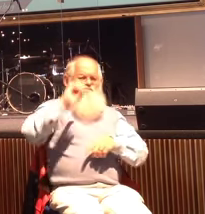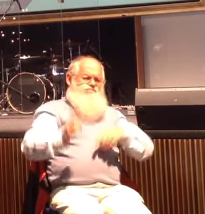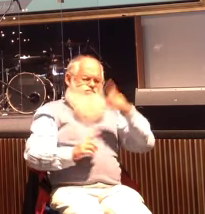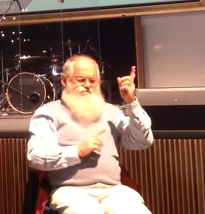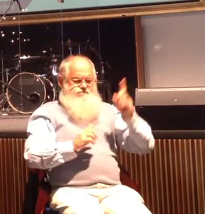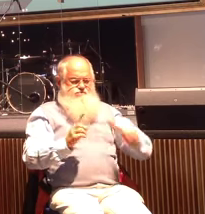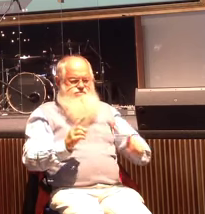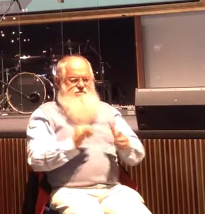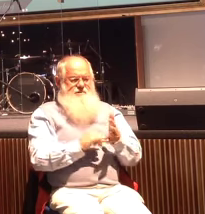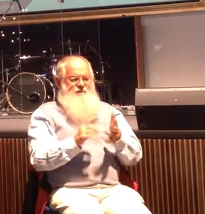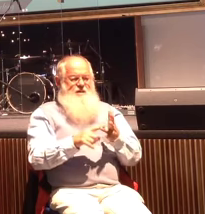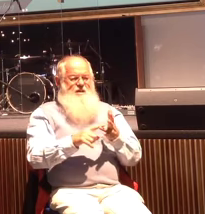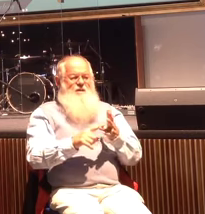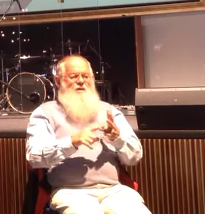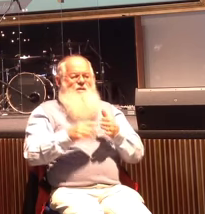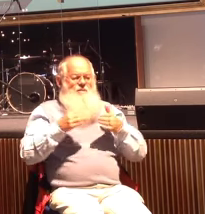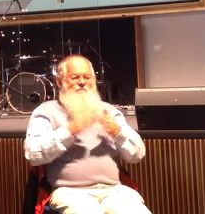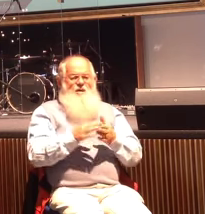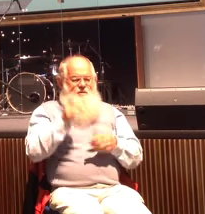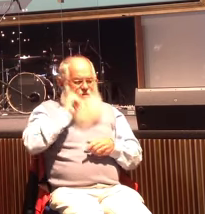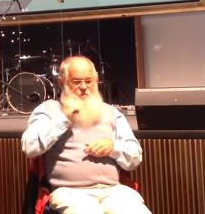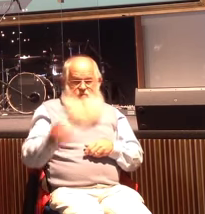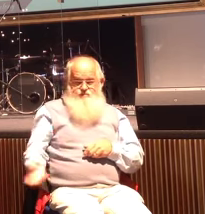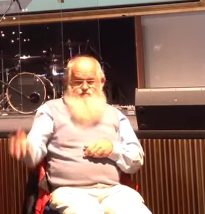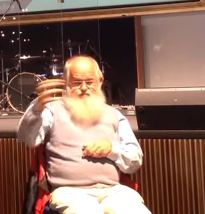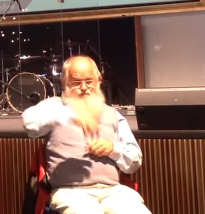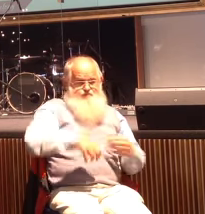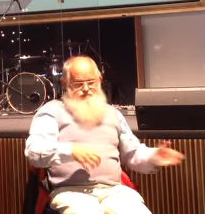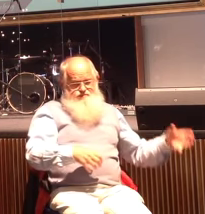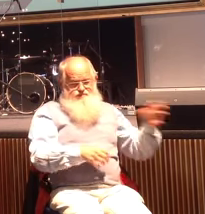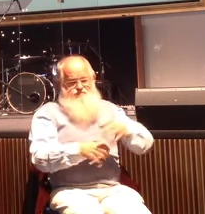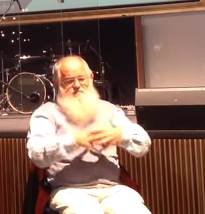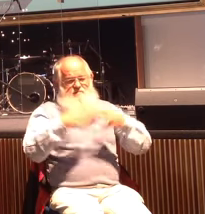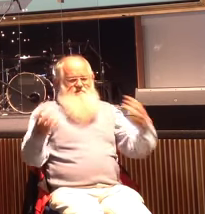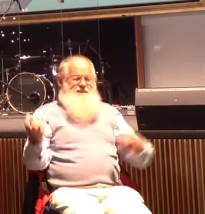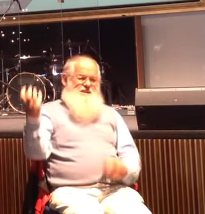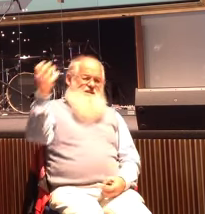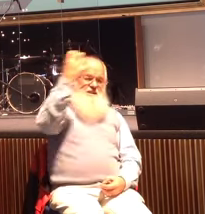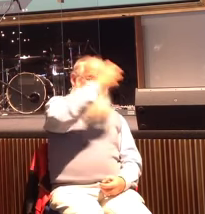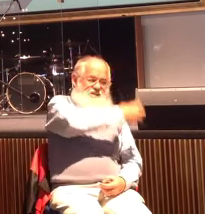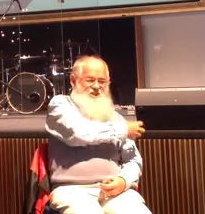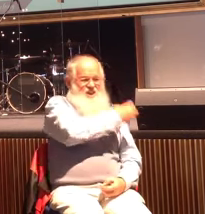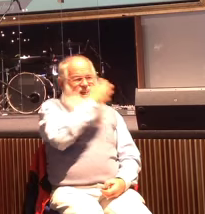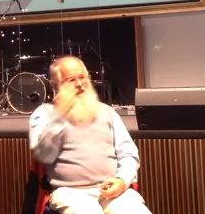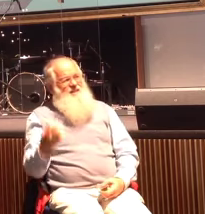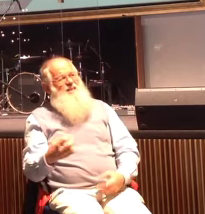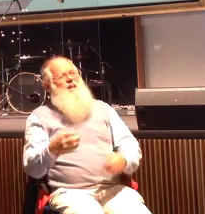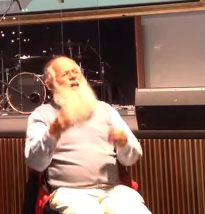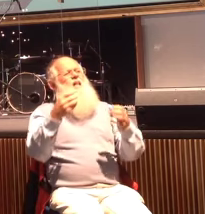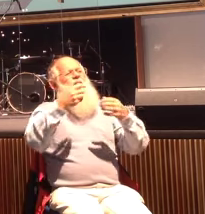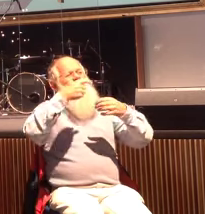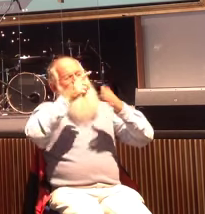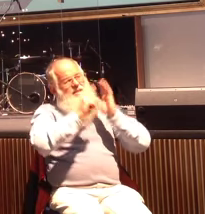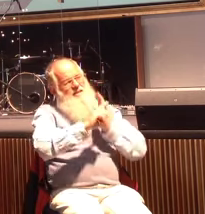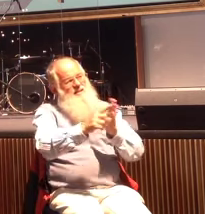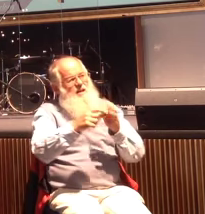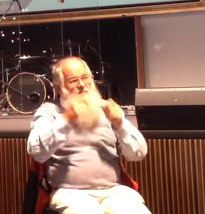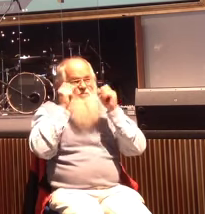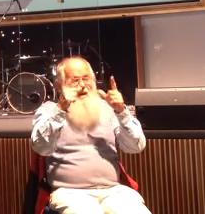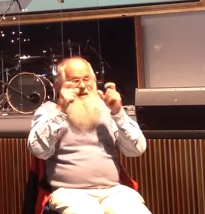being swamped, and they were in great danger. The disciples went and woke Him, saying, Master, Master, we're going